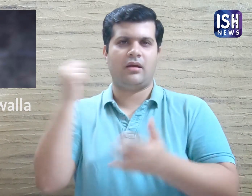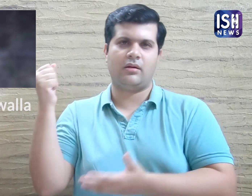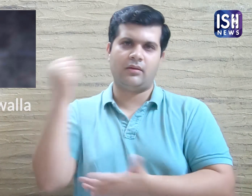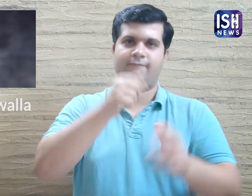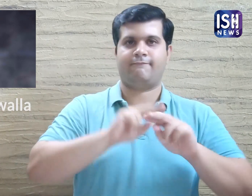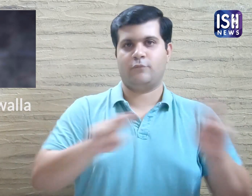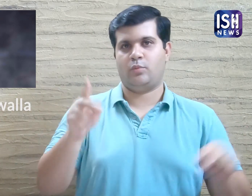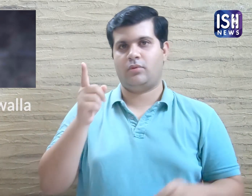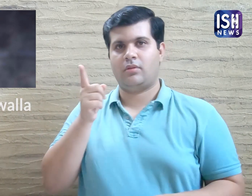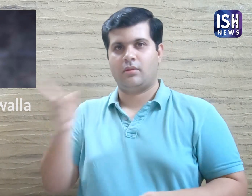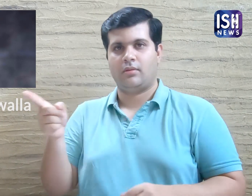themselves.